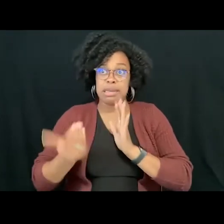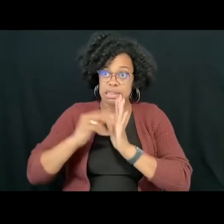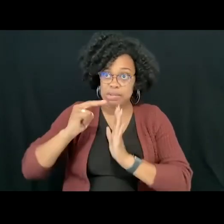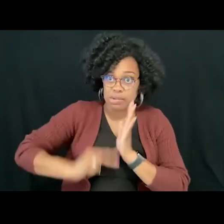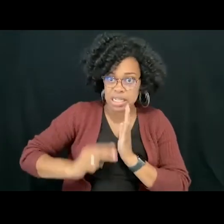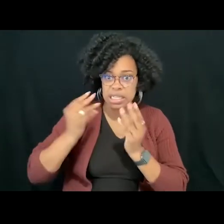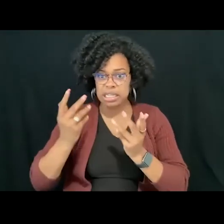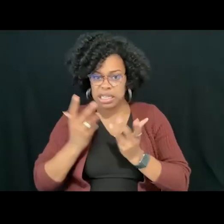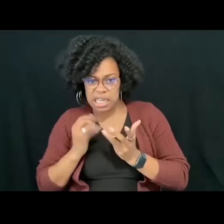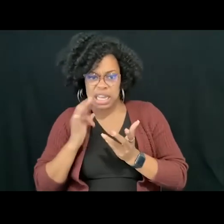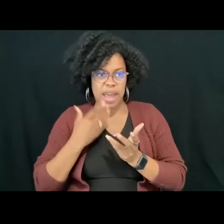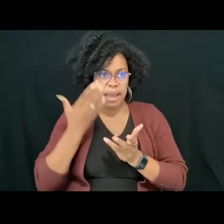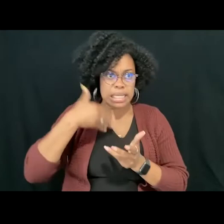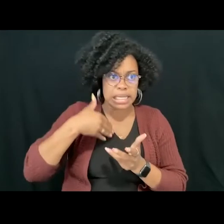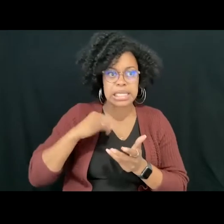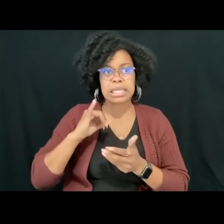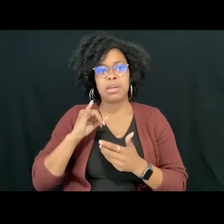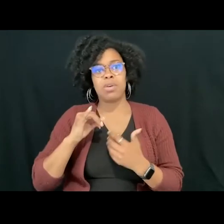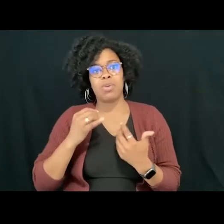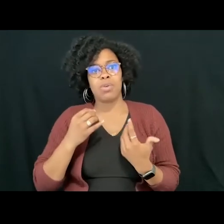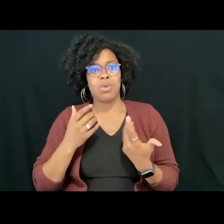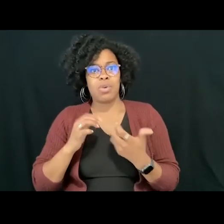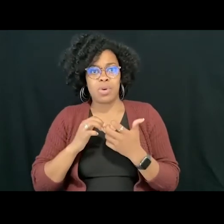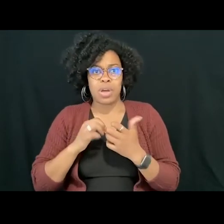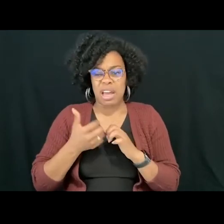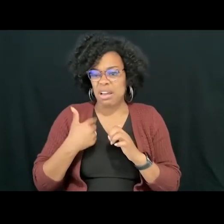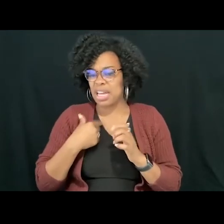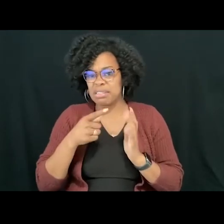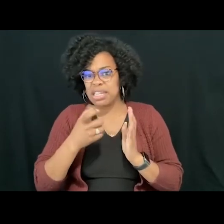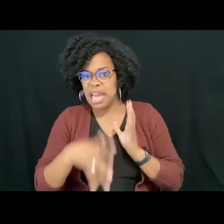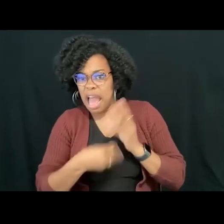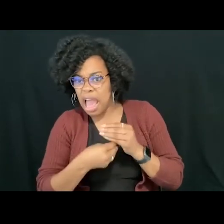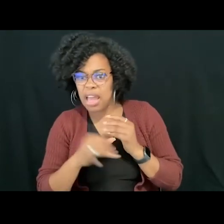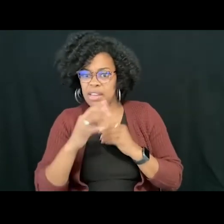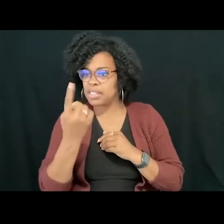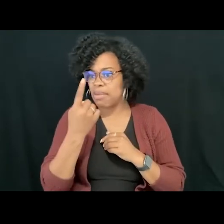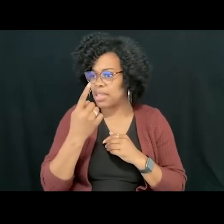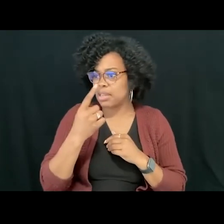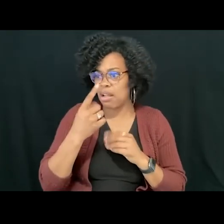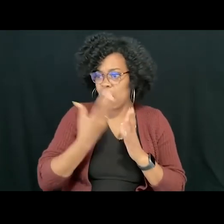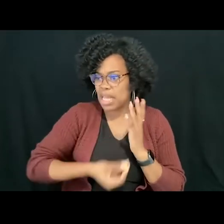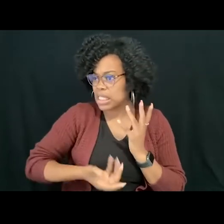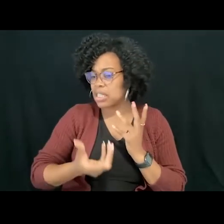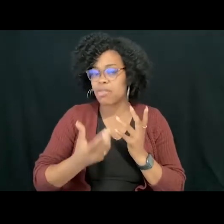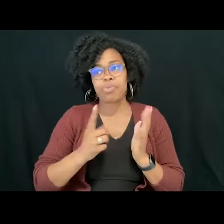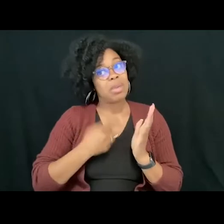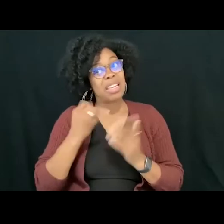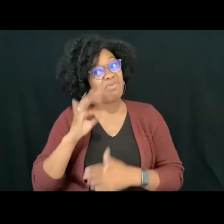was missing people, like where I'm, like, leaving people out. And remind me times when I should, like, listen to my gut. And